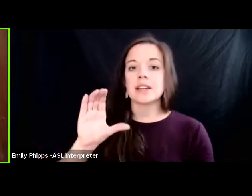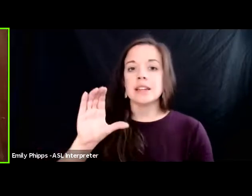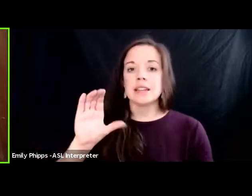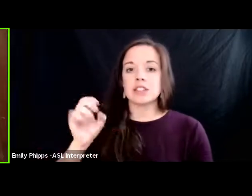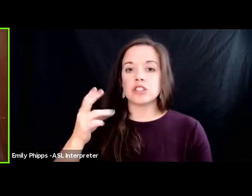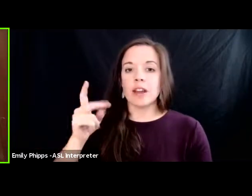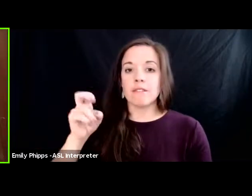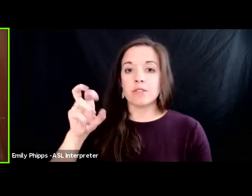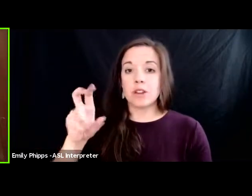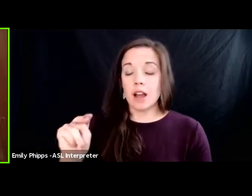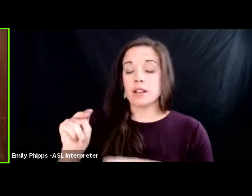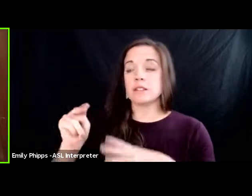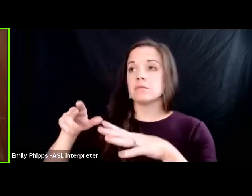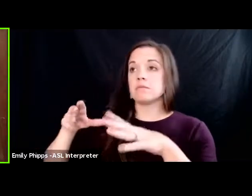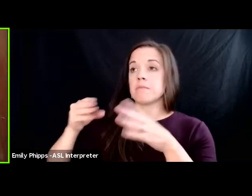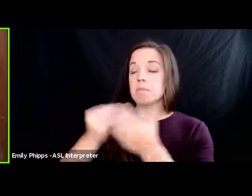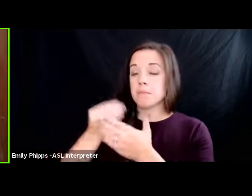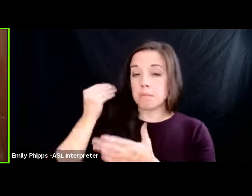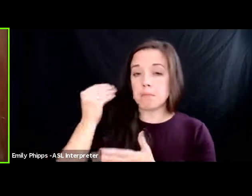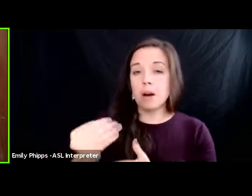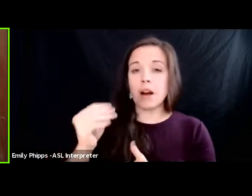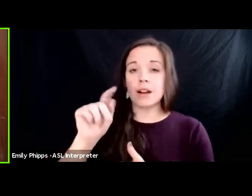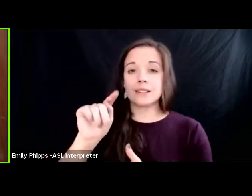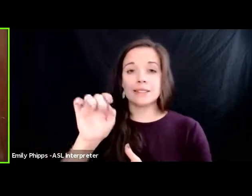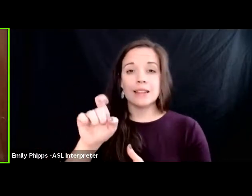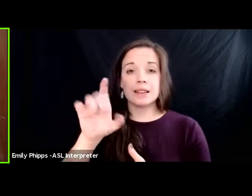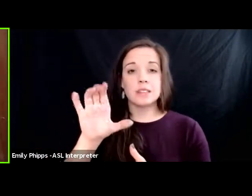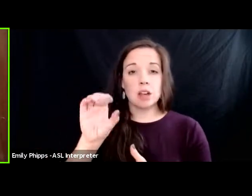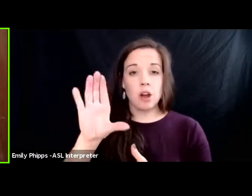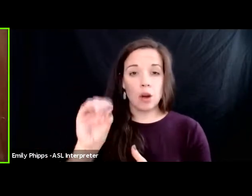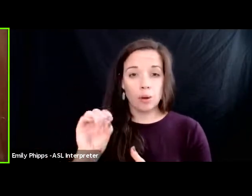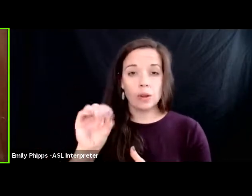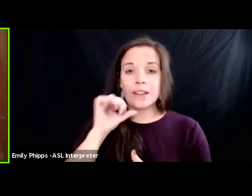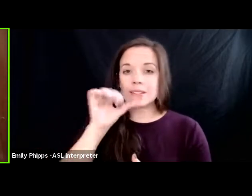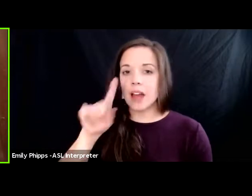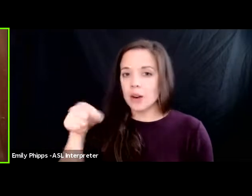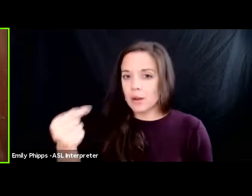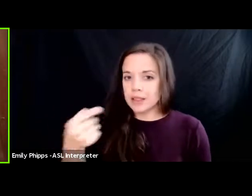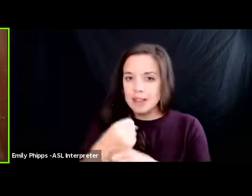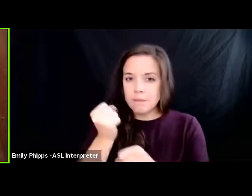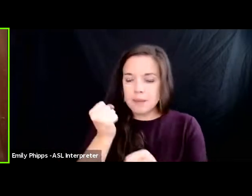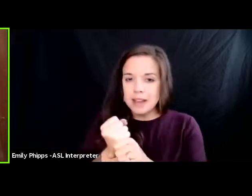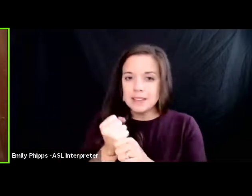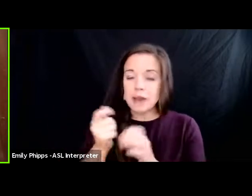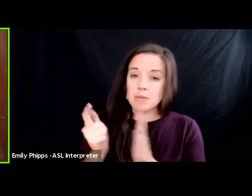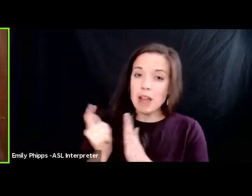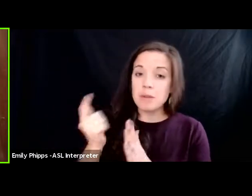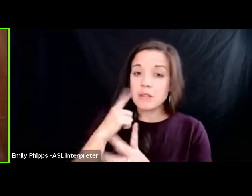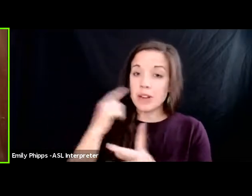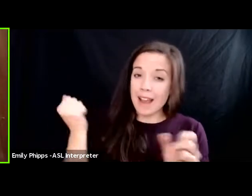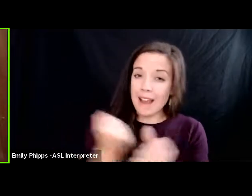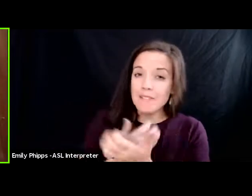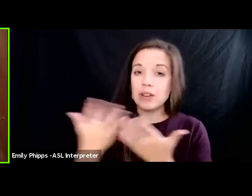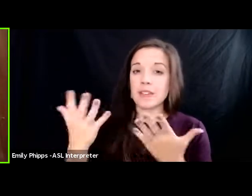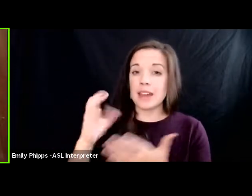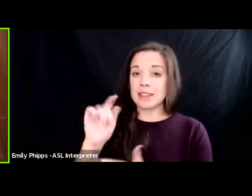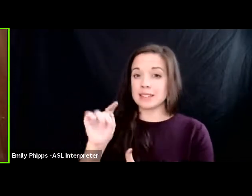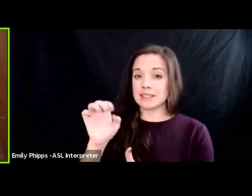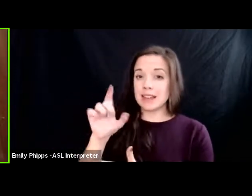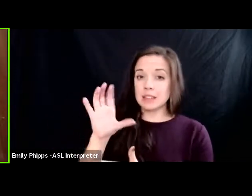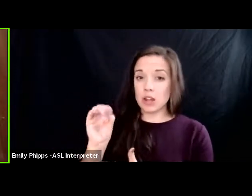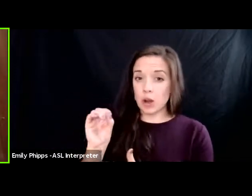texaco and it's important to note that not only does that make them liable for everything that texaco did